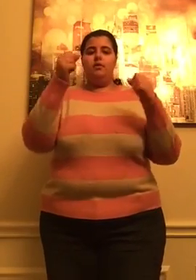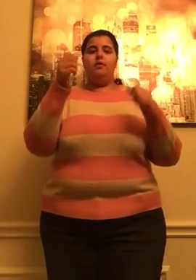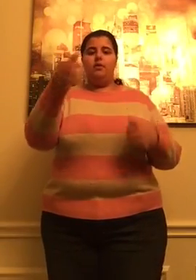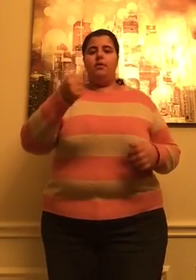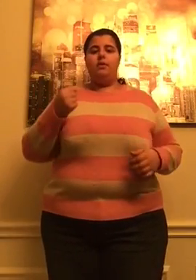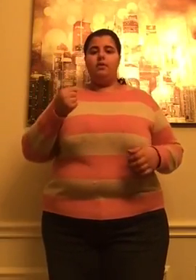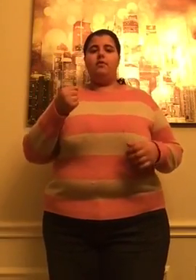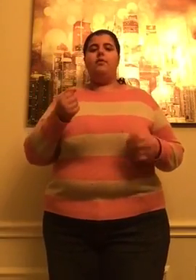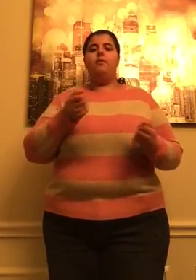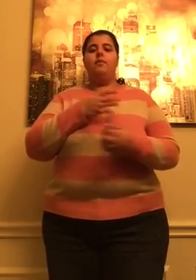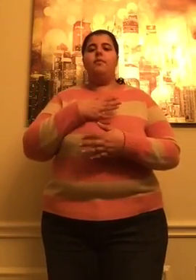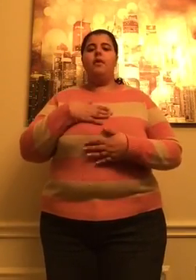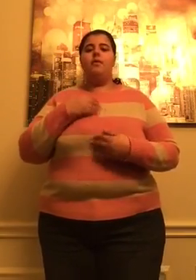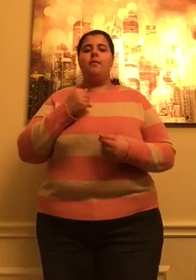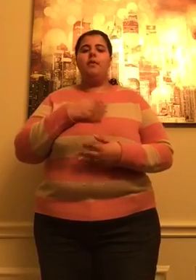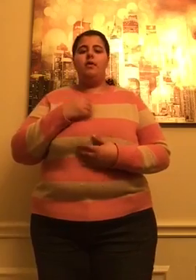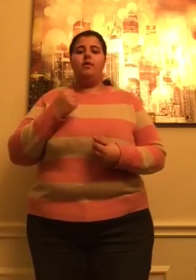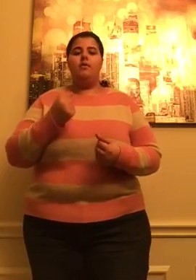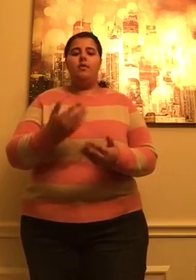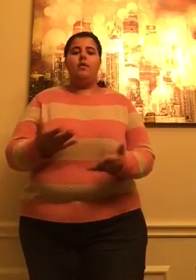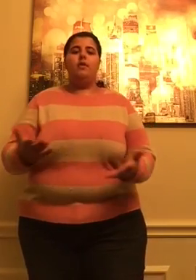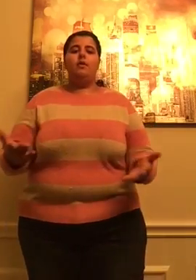take my hands for you.